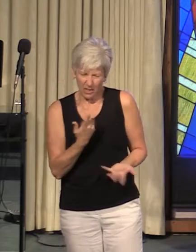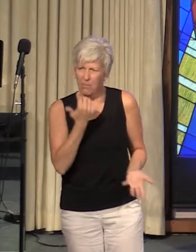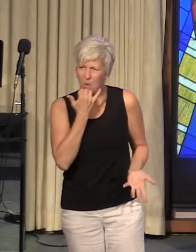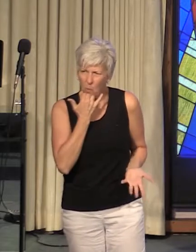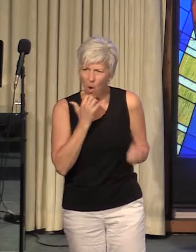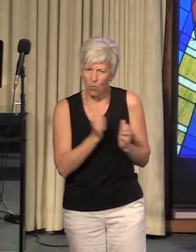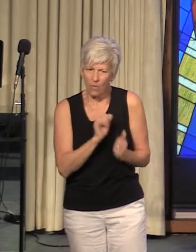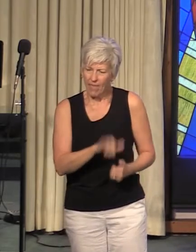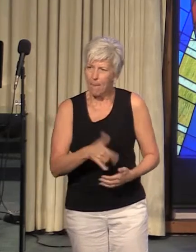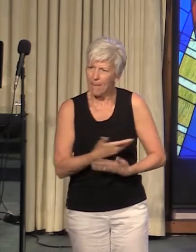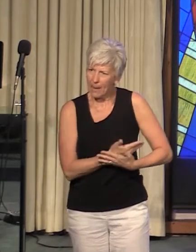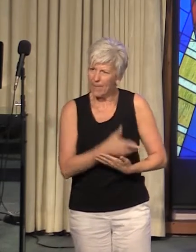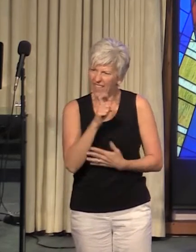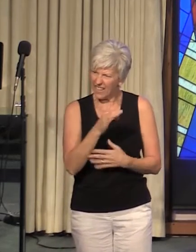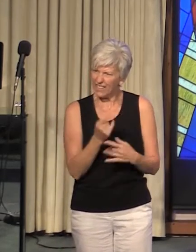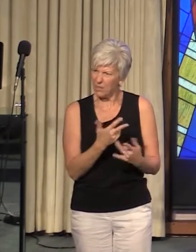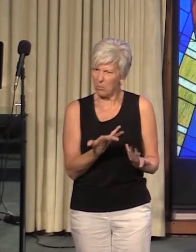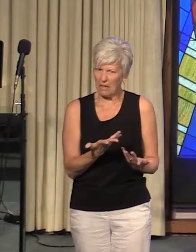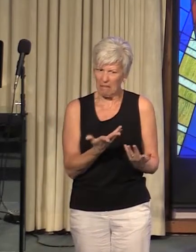needs to be fixed.